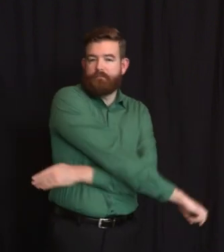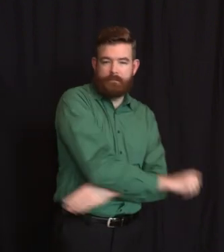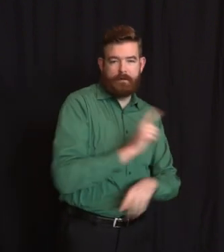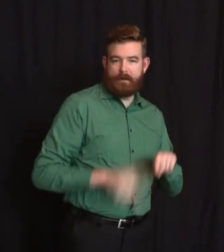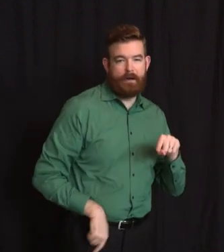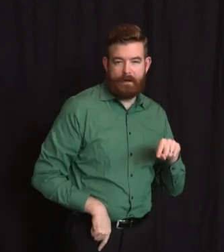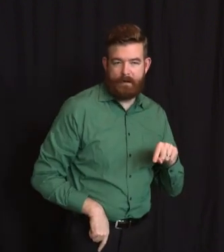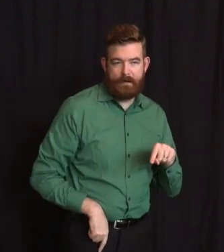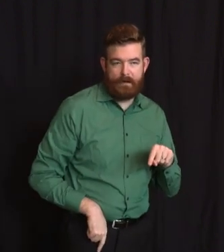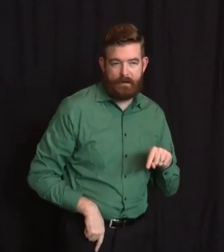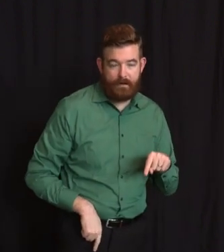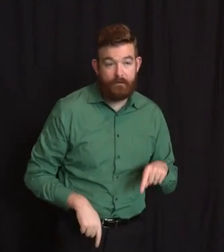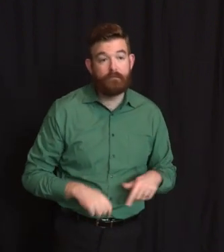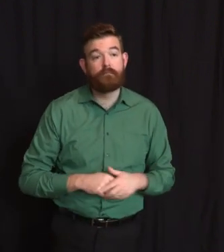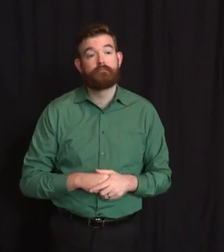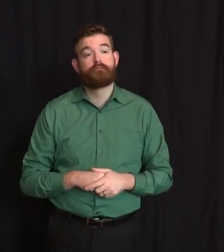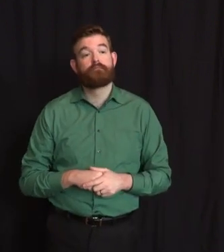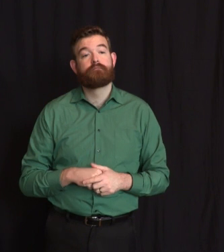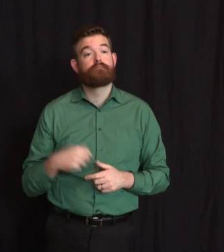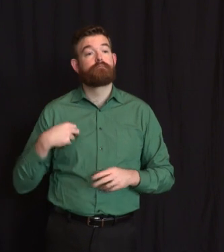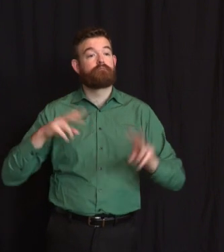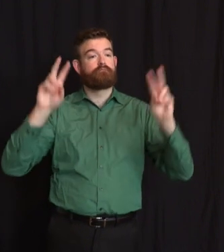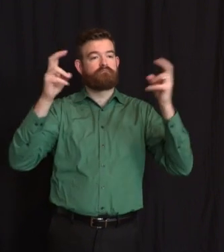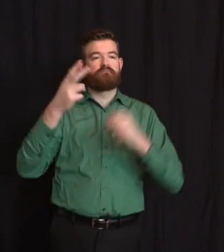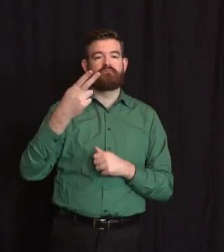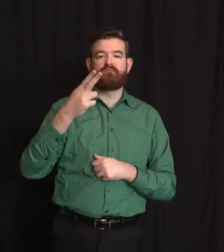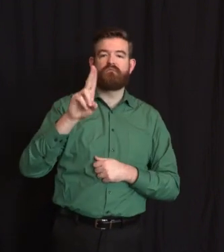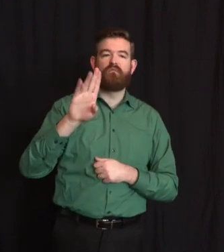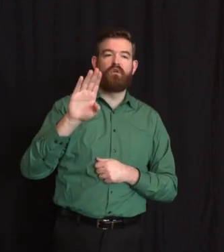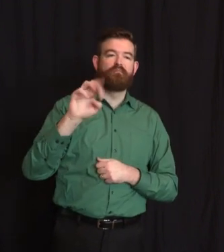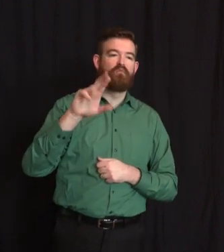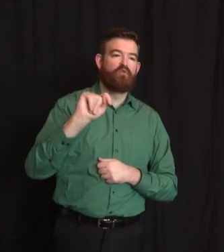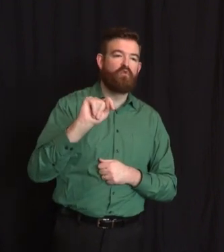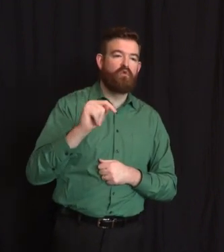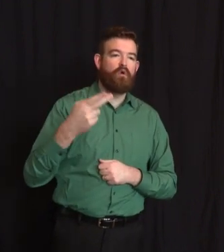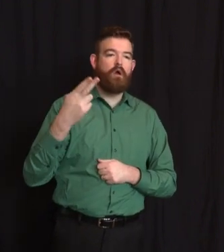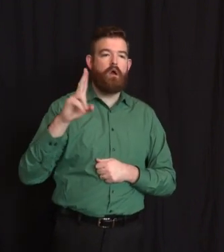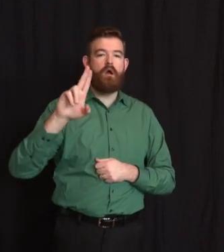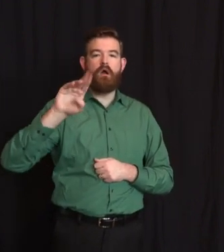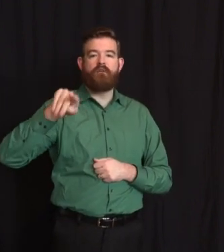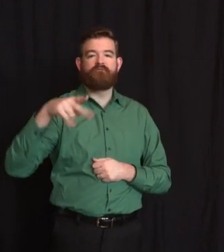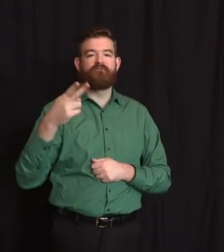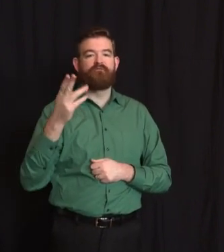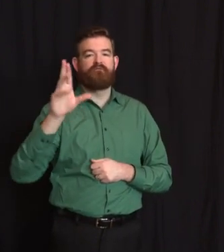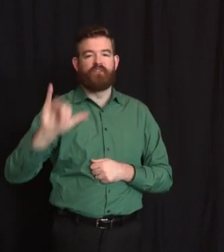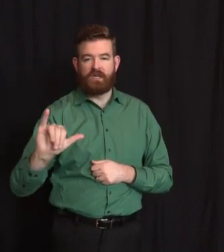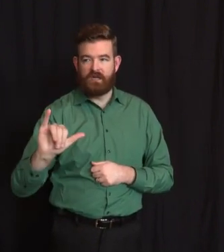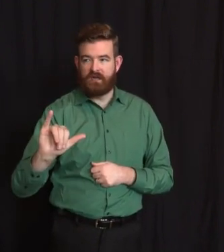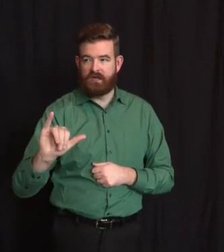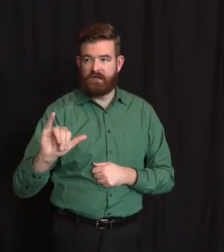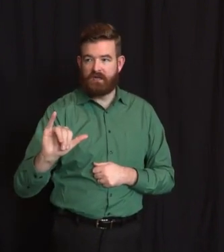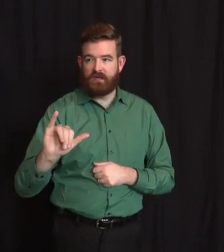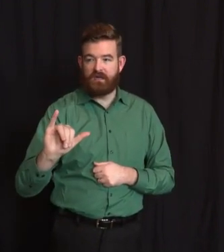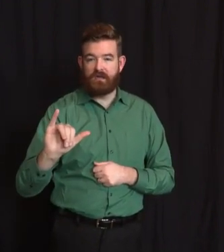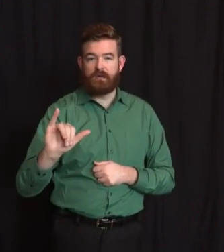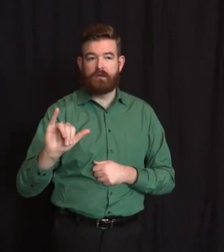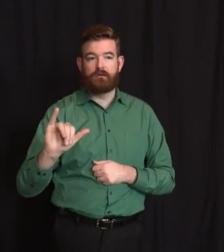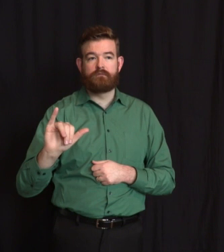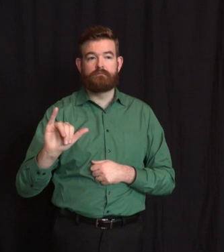the moral test of government is how it treats those who are in the dawn of life, the children, those who are in the